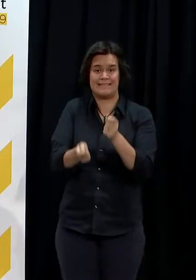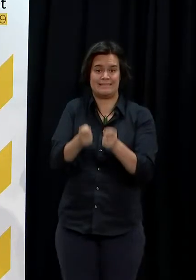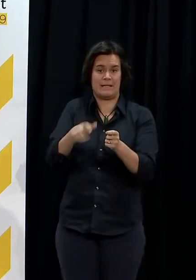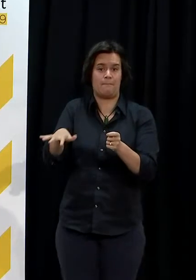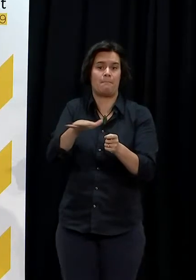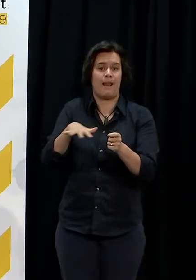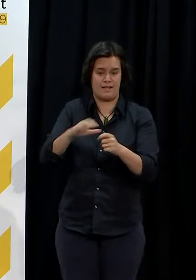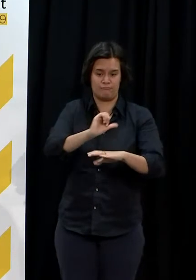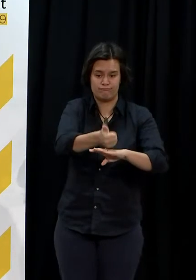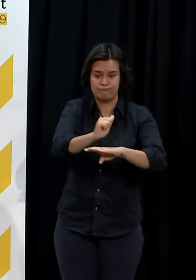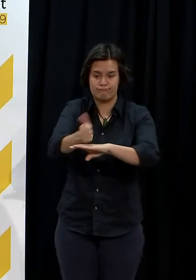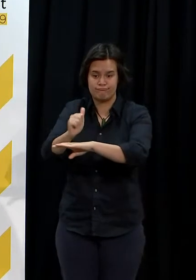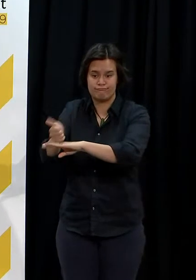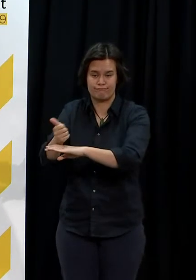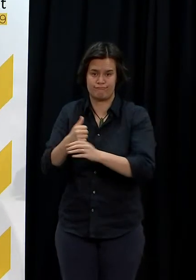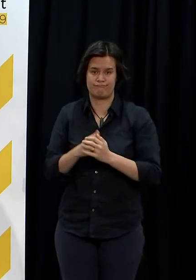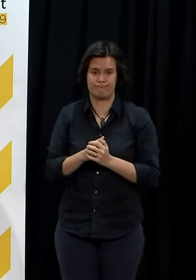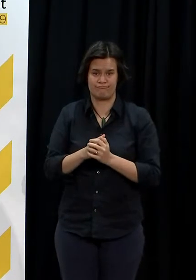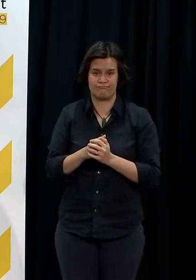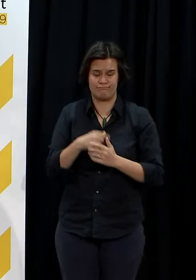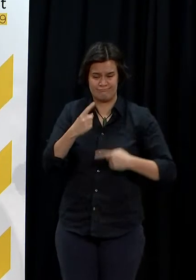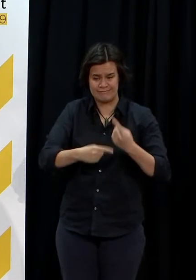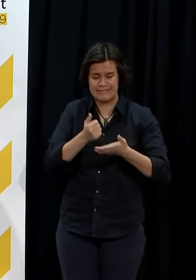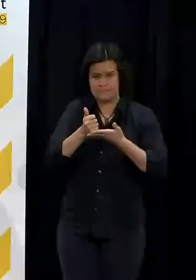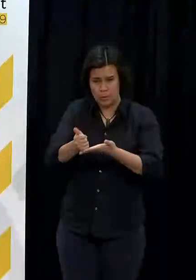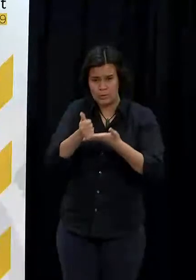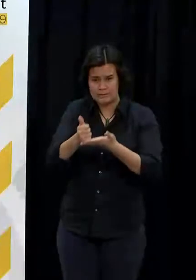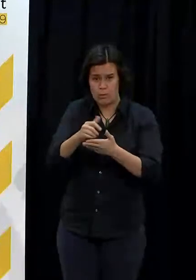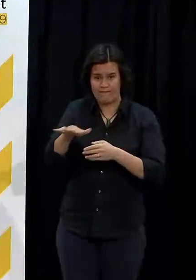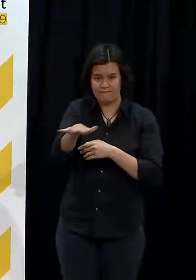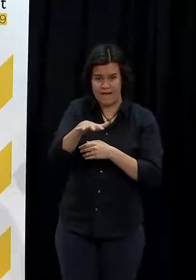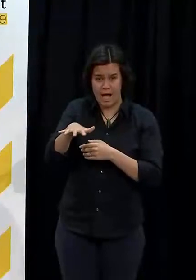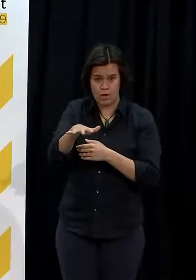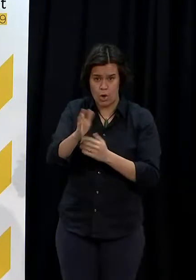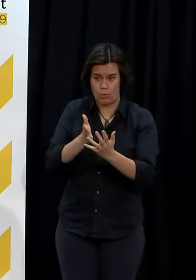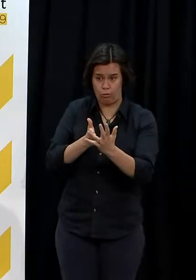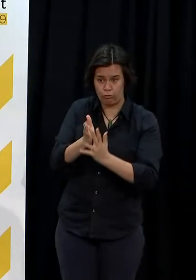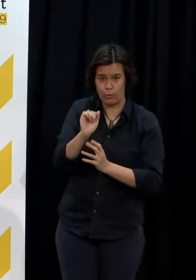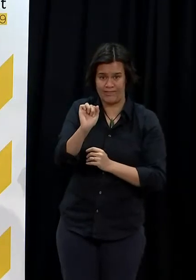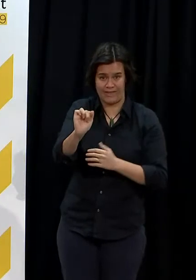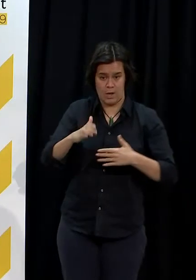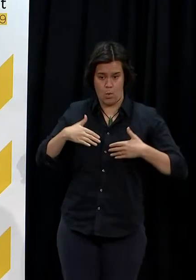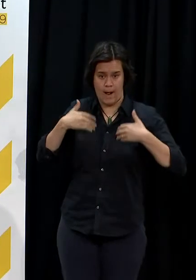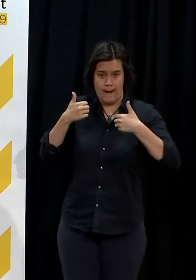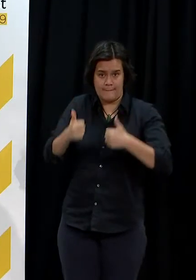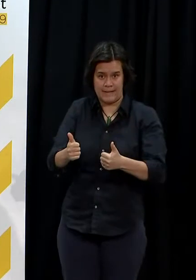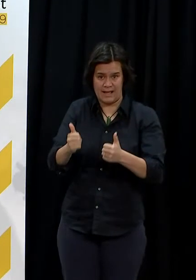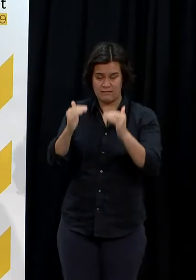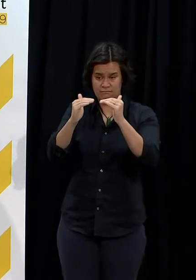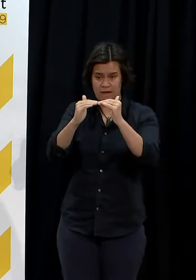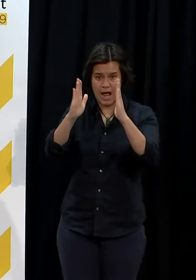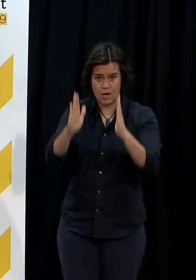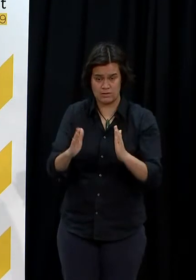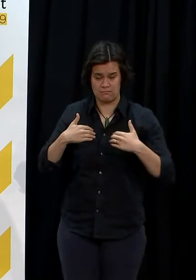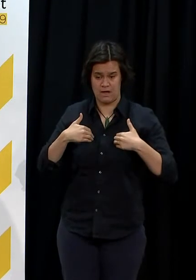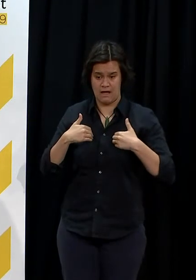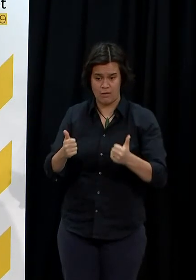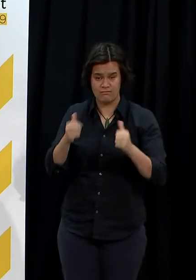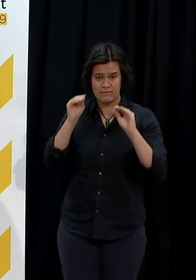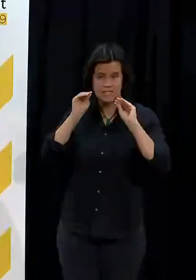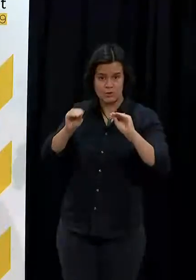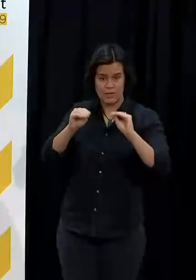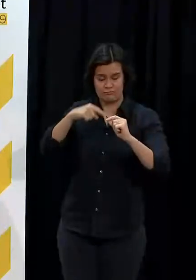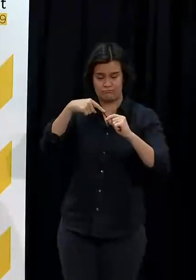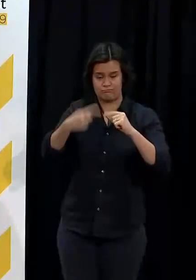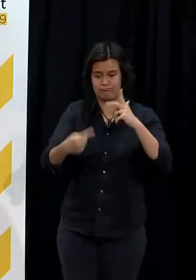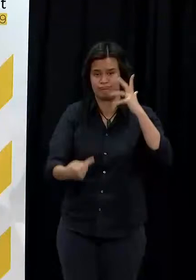working tirelessly to support the holistic needs of whānau, supporting them with their material well-being, health, housing and education needs together to